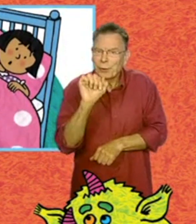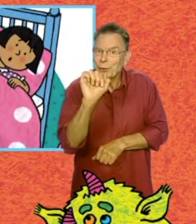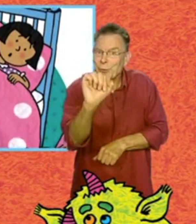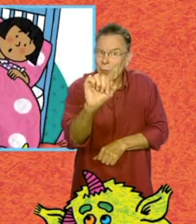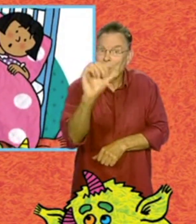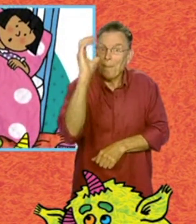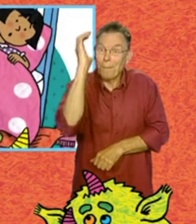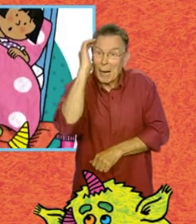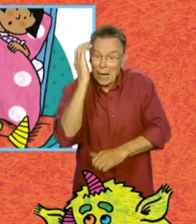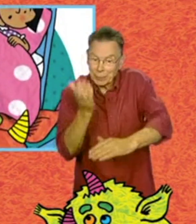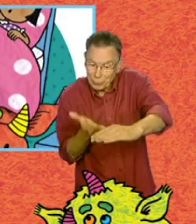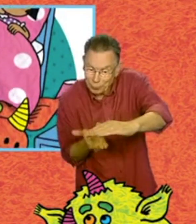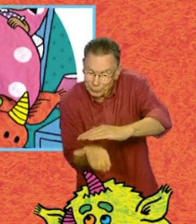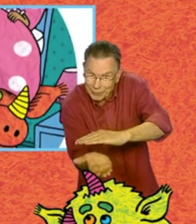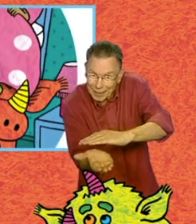under your bed monster.